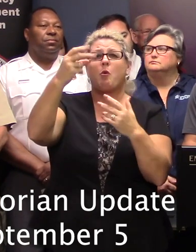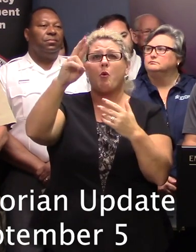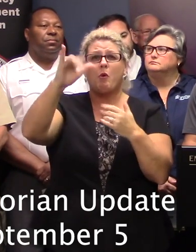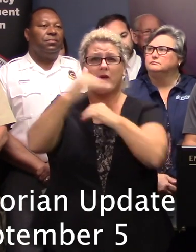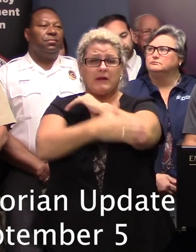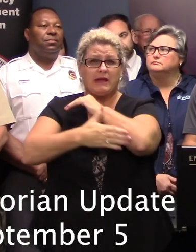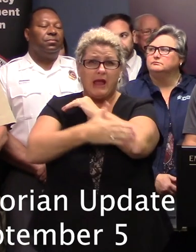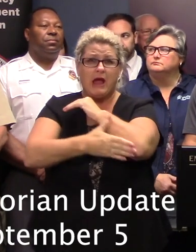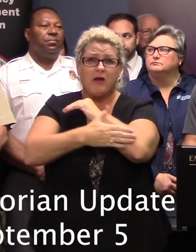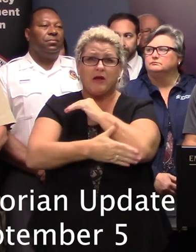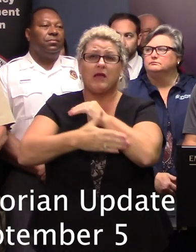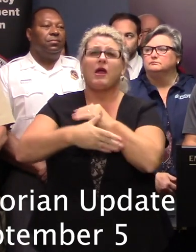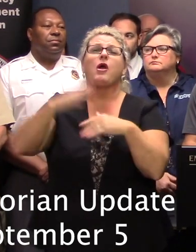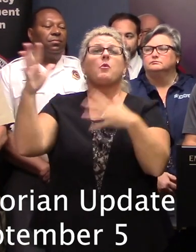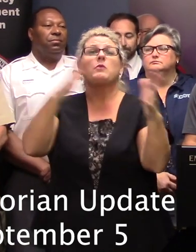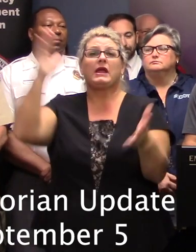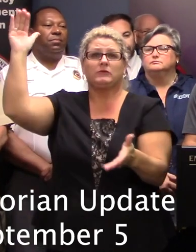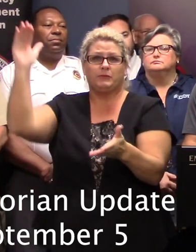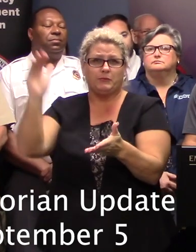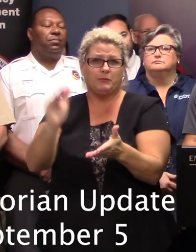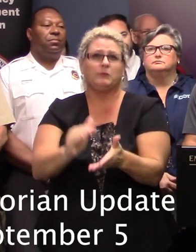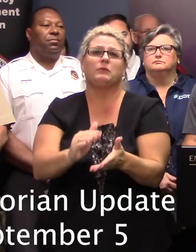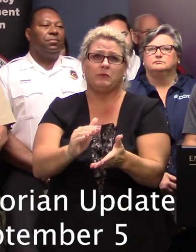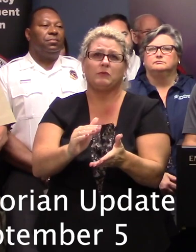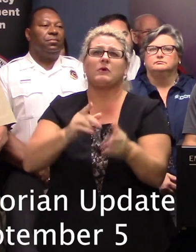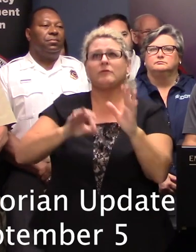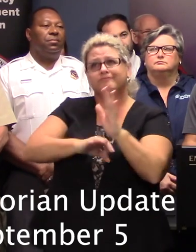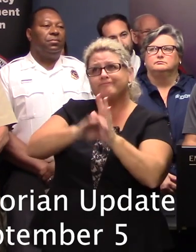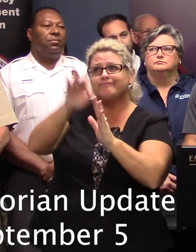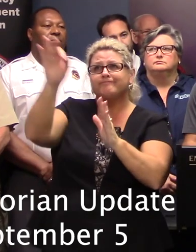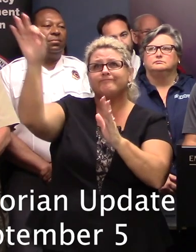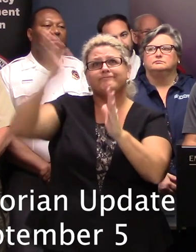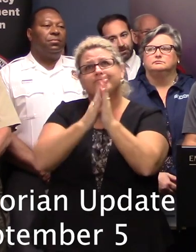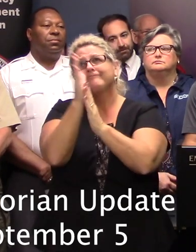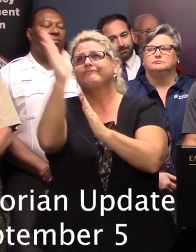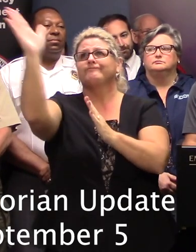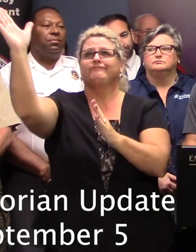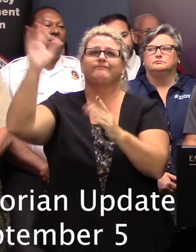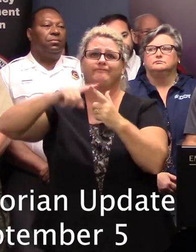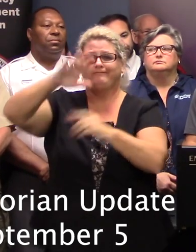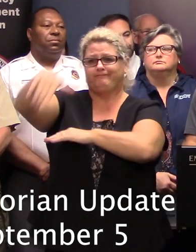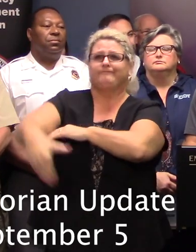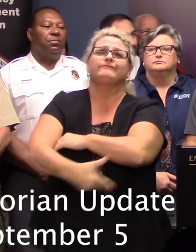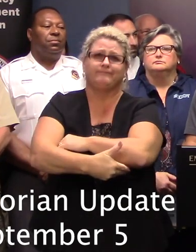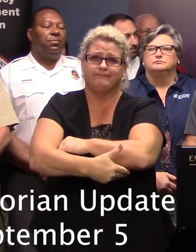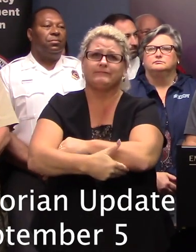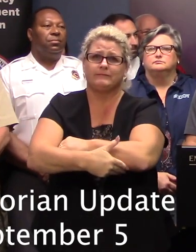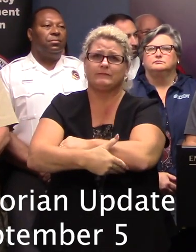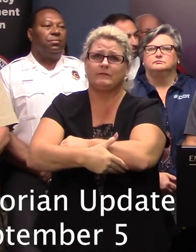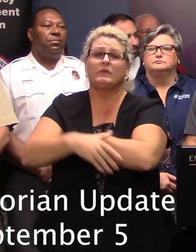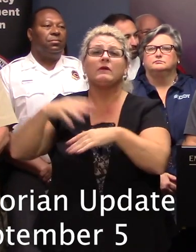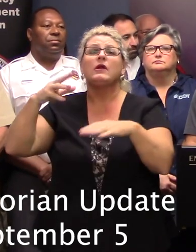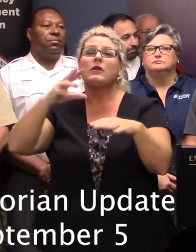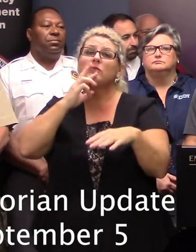Winds will diminish from south to north later today into tonight. The threat for life-threatening storm surge continues